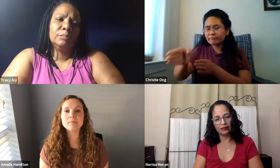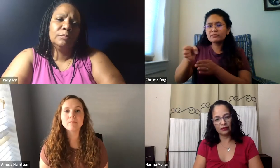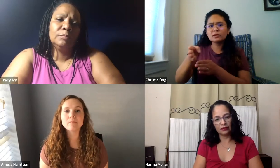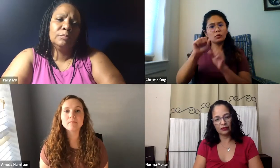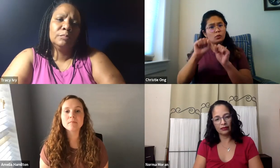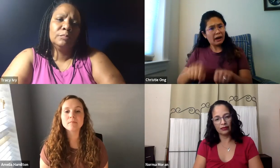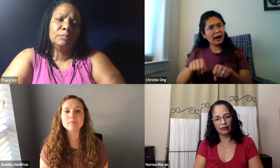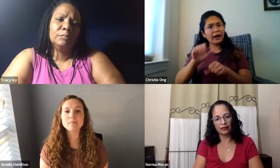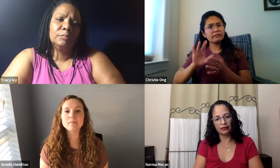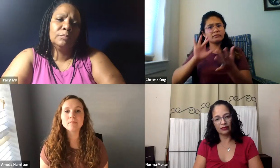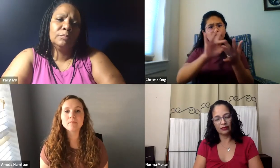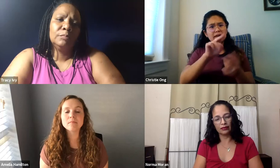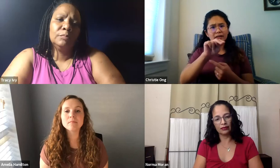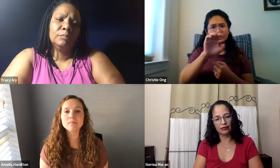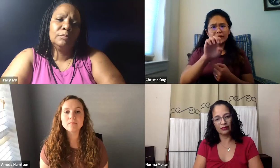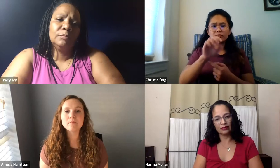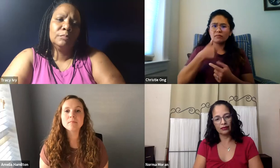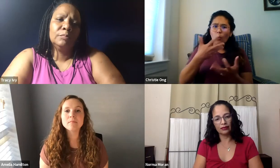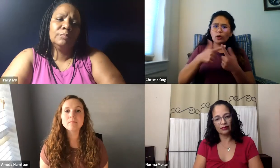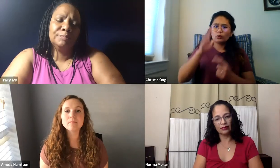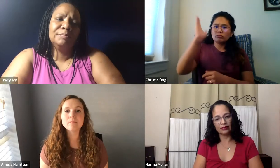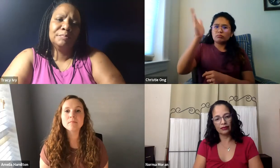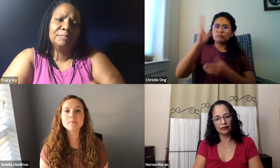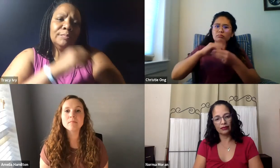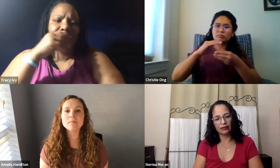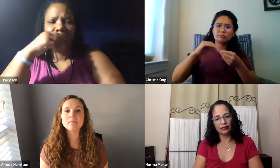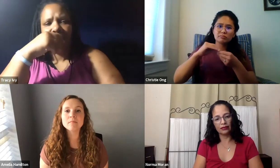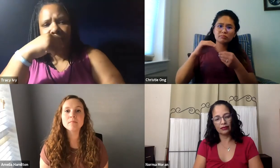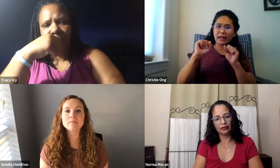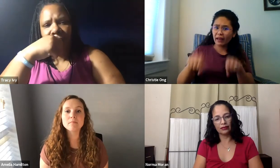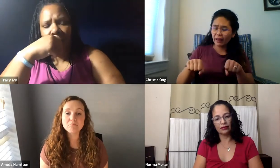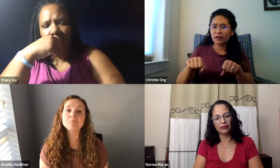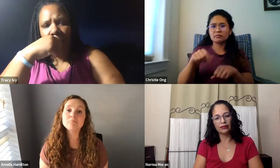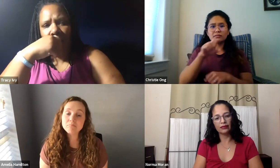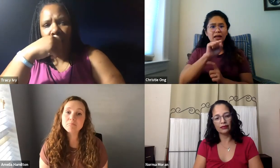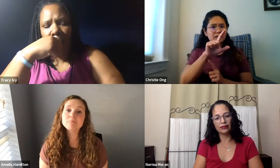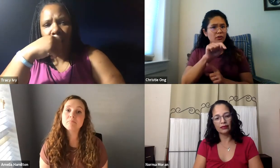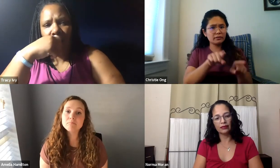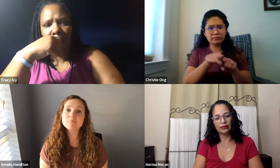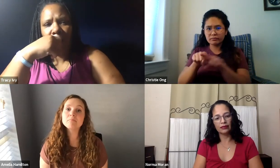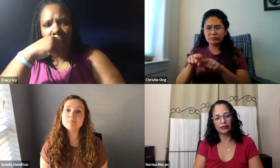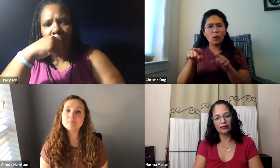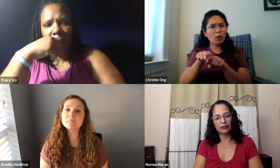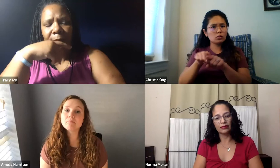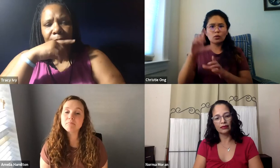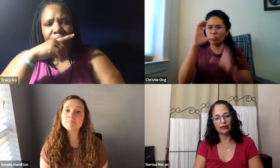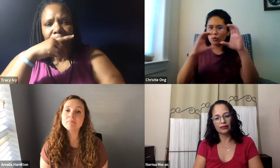You know, maybe you're really good at a particular field. You could contact NCE and you could present your expertise to the alumni